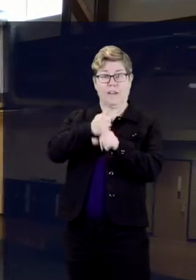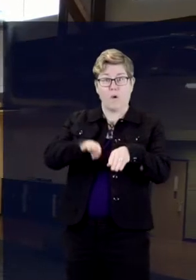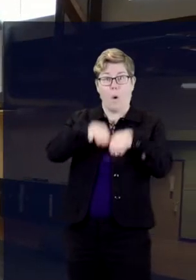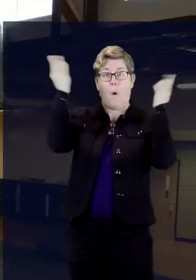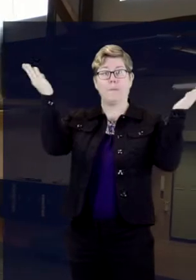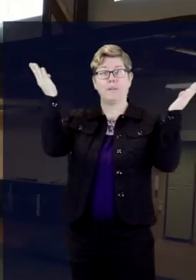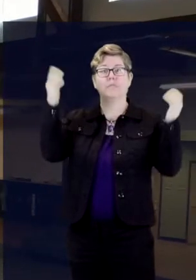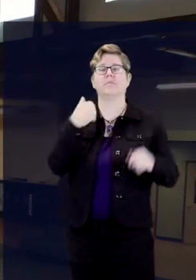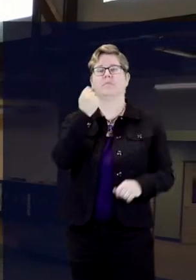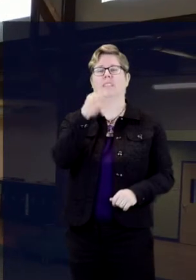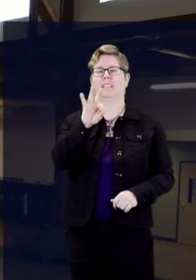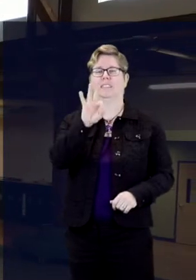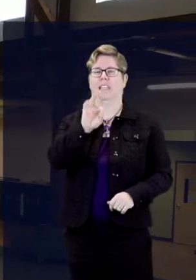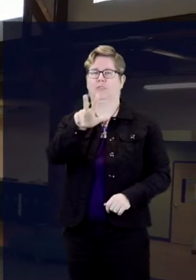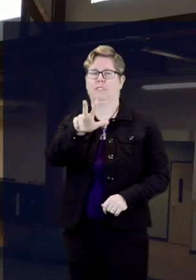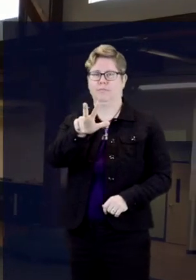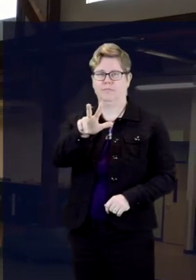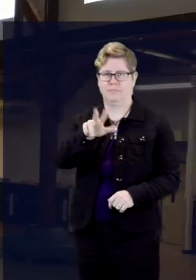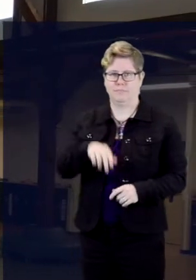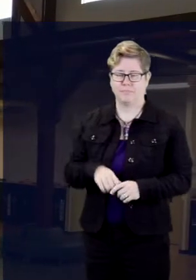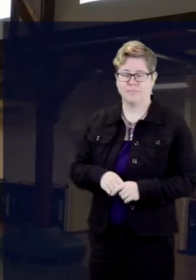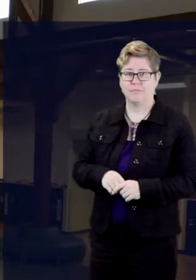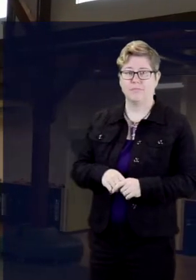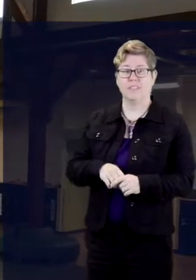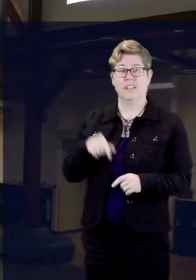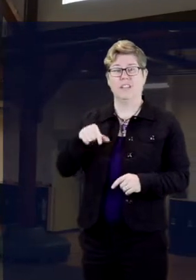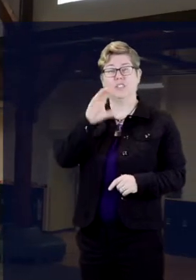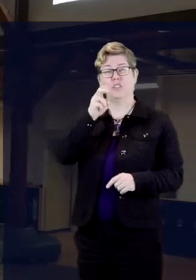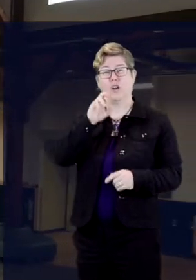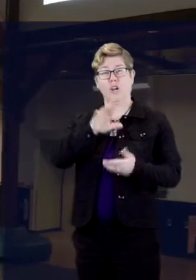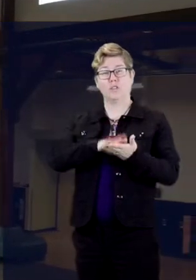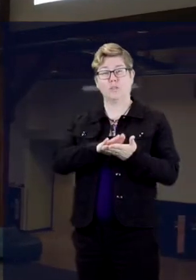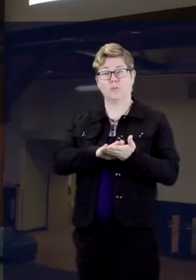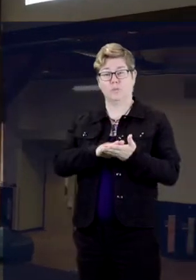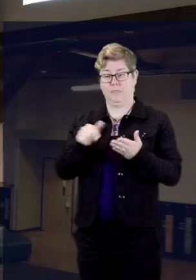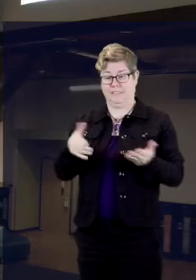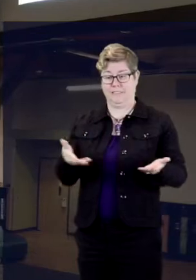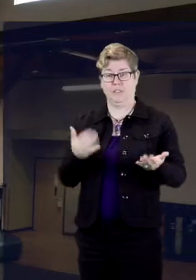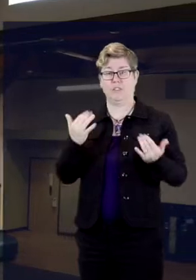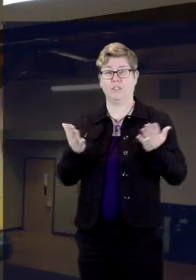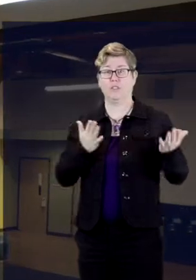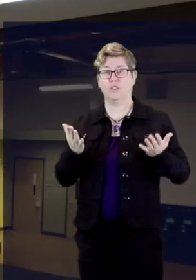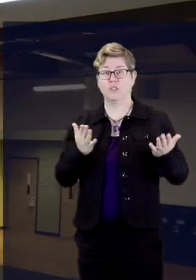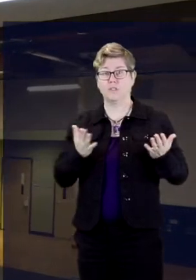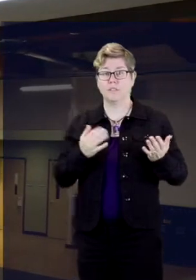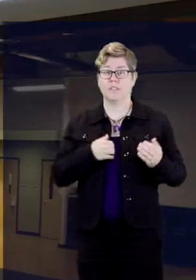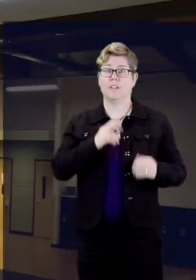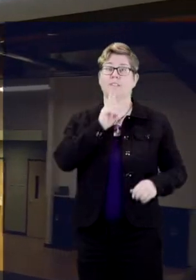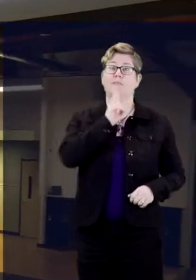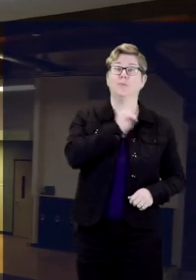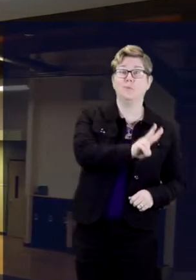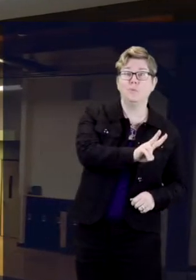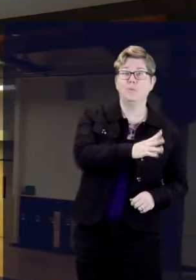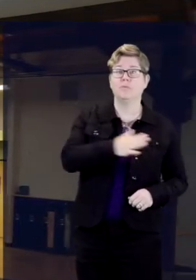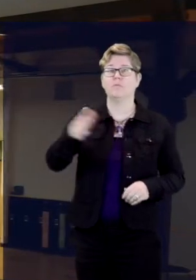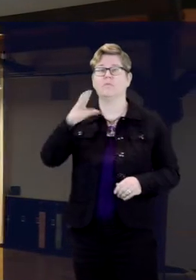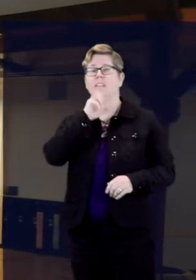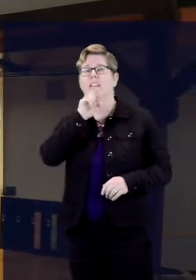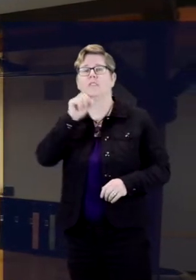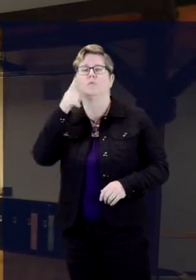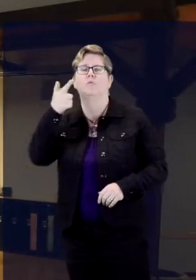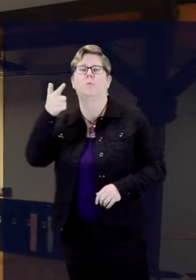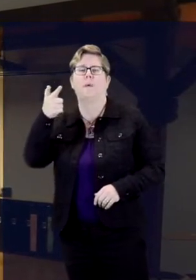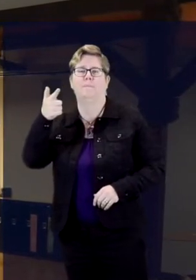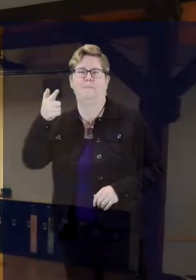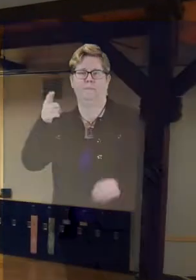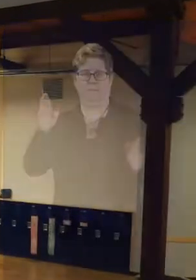Metro Deaf School opened its doors in 1993 as a charter school that serves the ages of two all the way up to